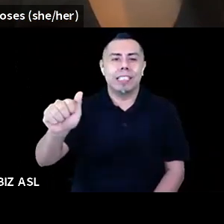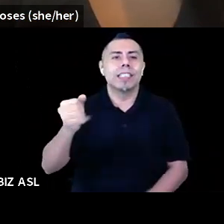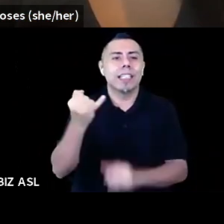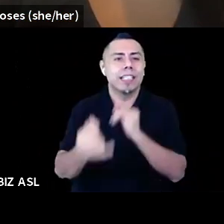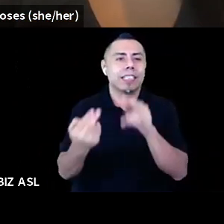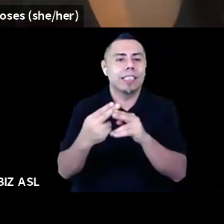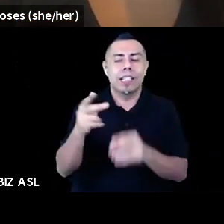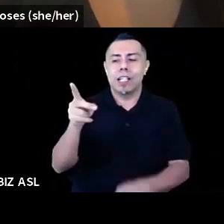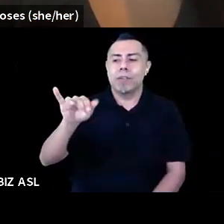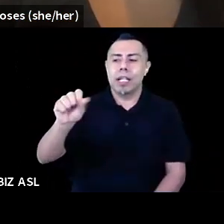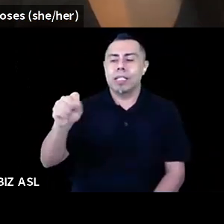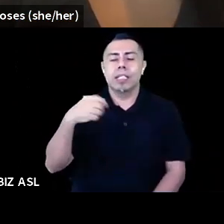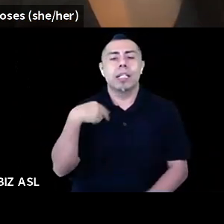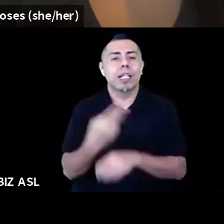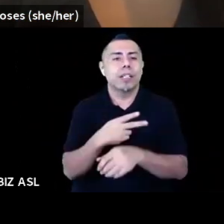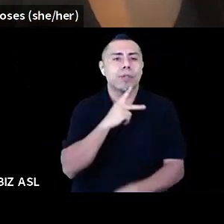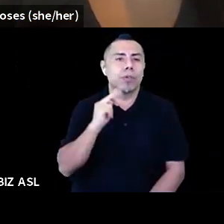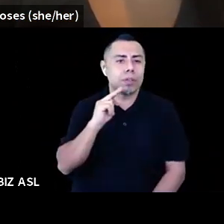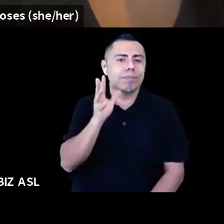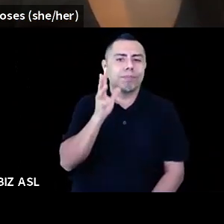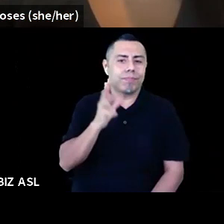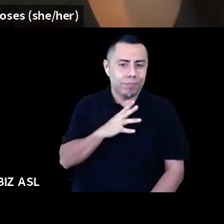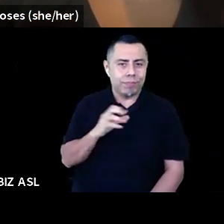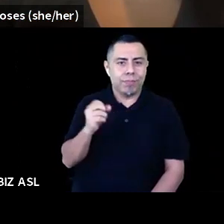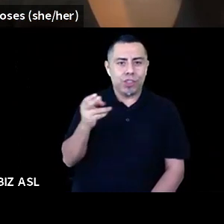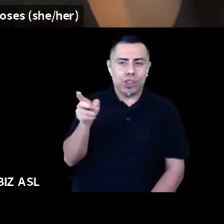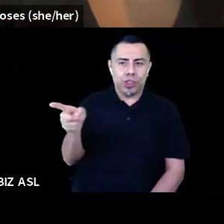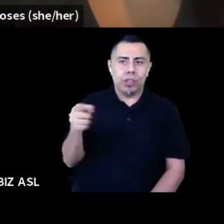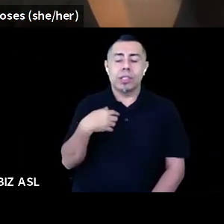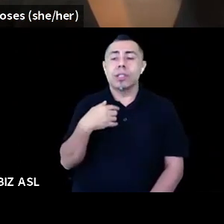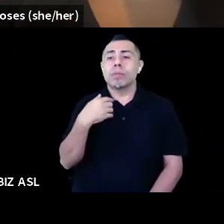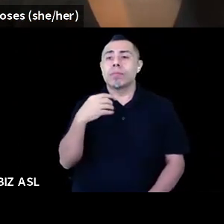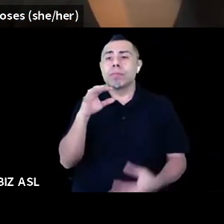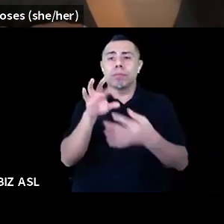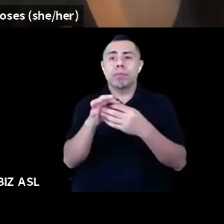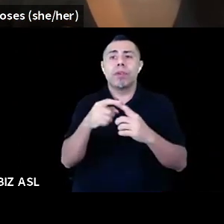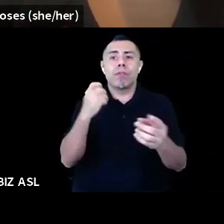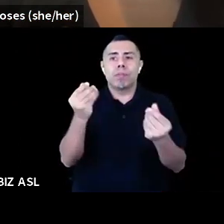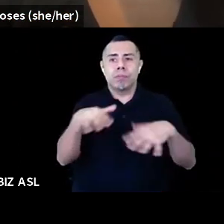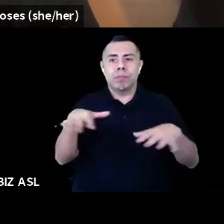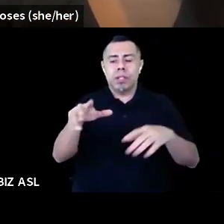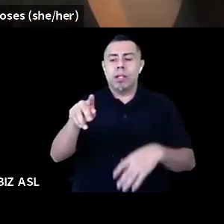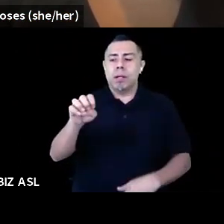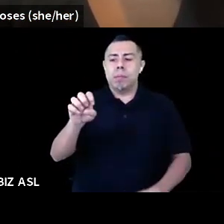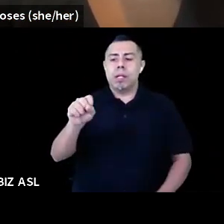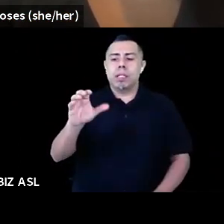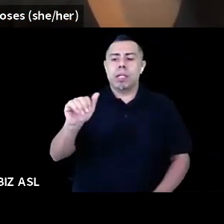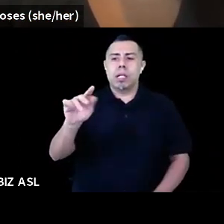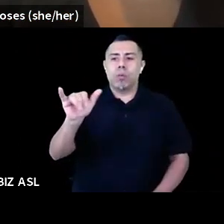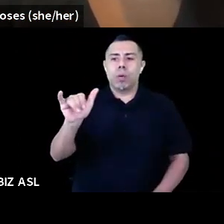the pronoun she, her, and I'm calling from the traditional lands of Piscataway Nation, colonially known as Baltimore, Maryland, by the